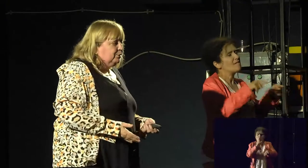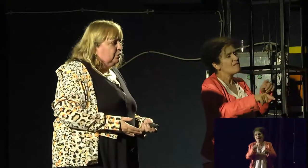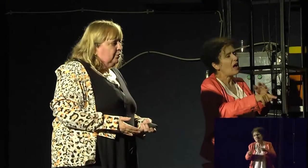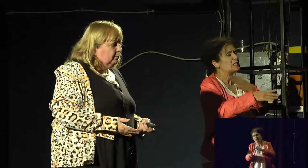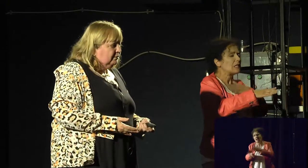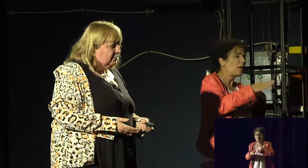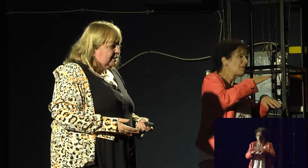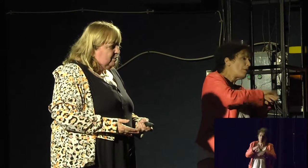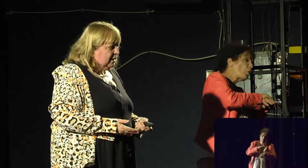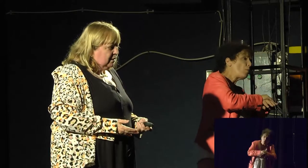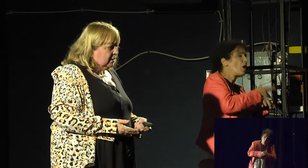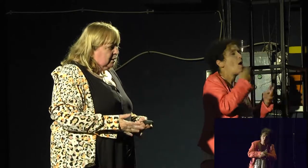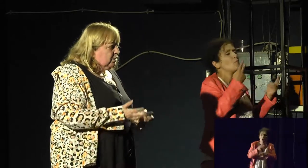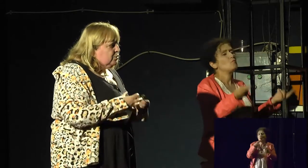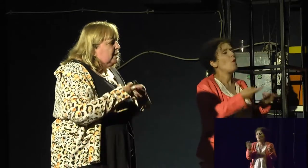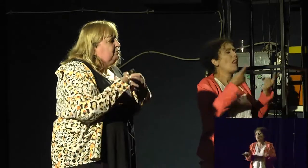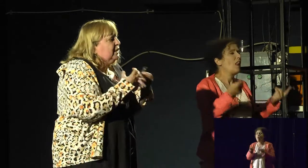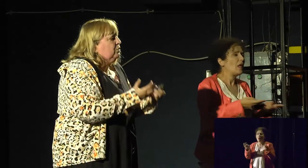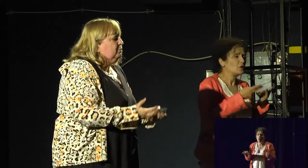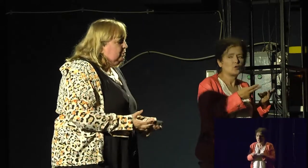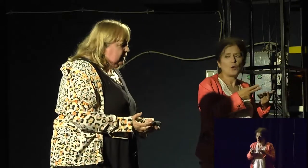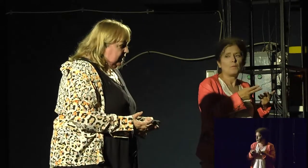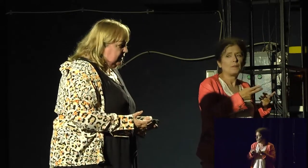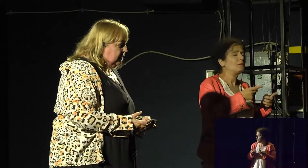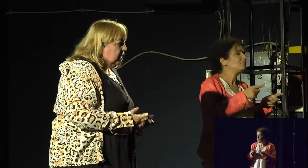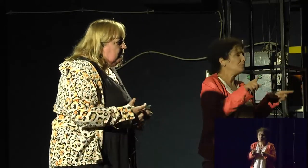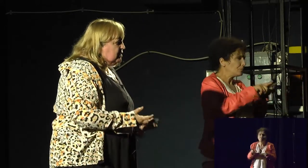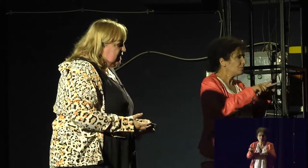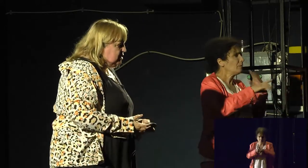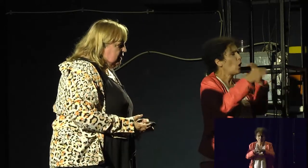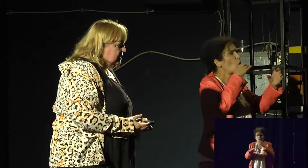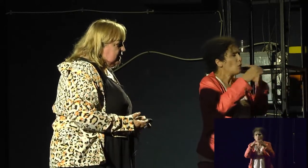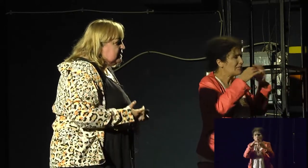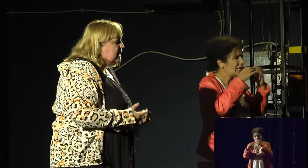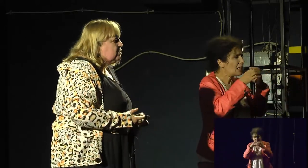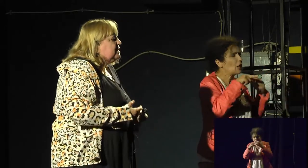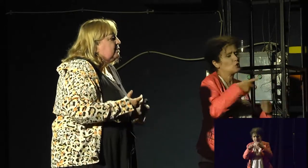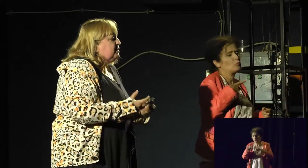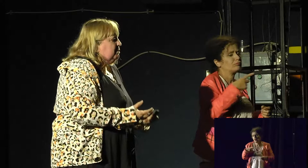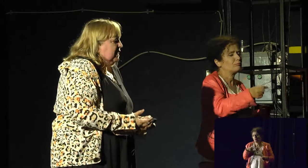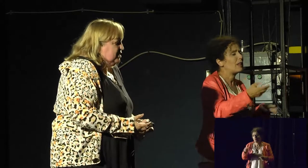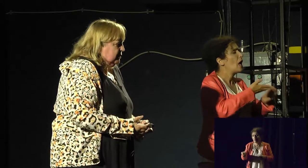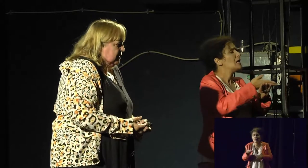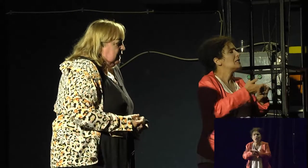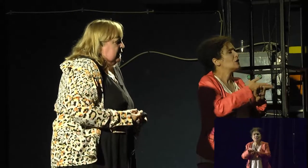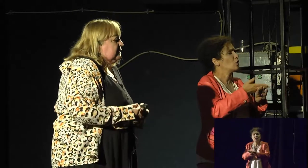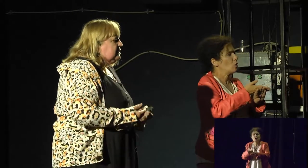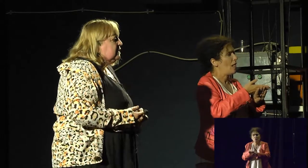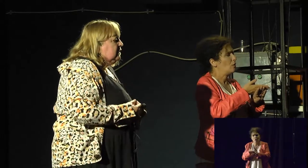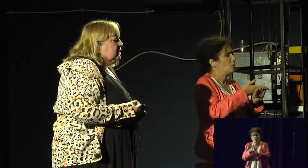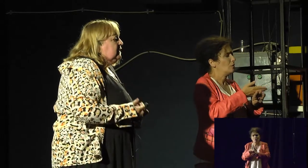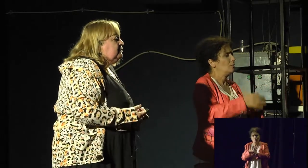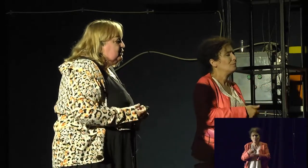and you better put a condom on as well. So if you can communicate about sexuality, that sexual is something pleasurable,